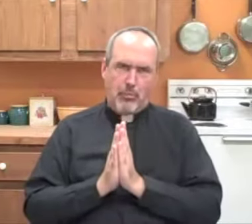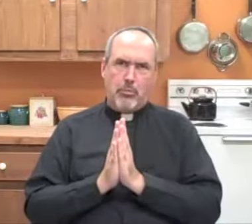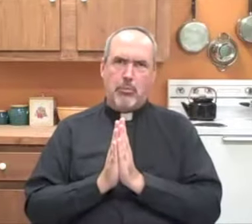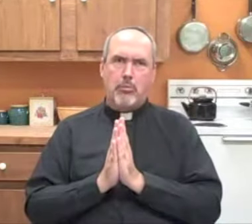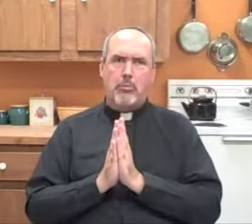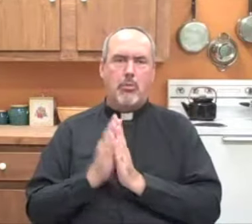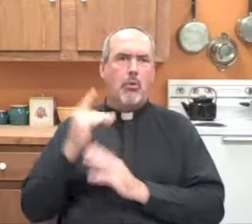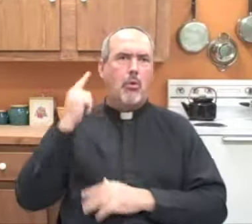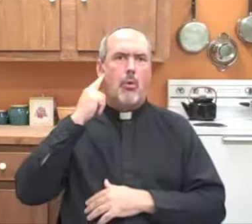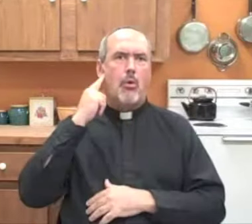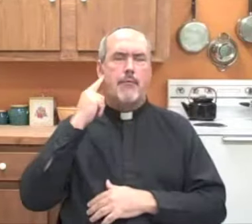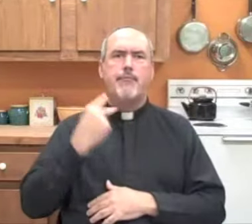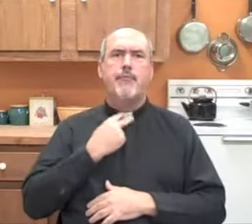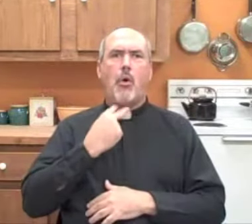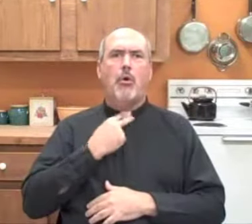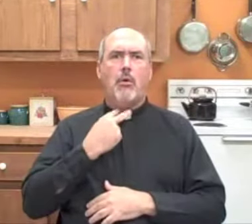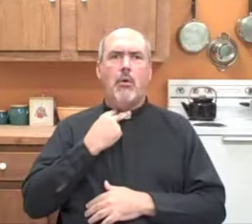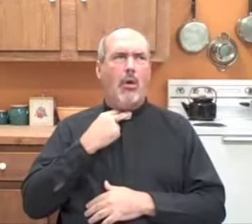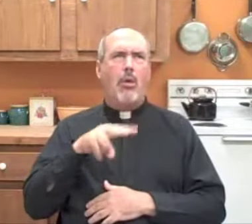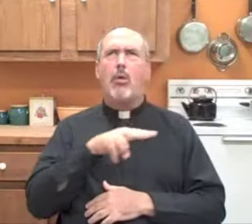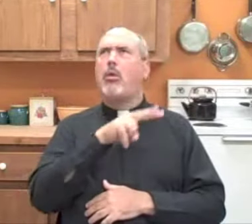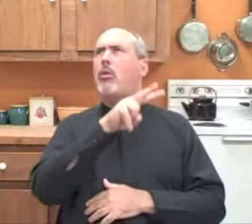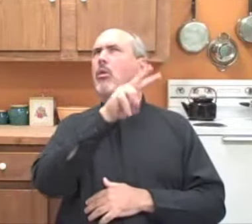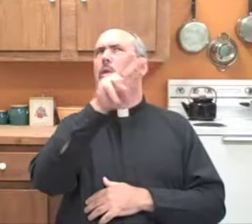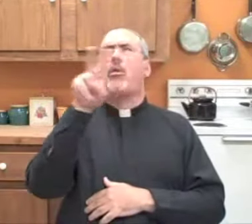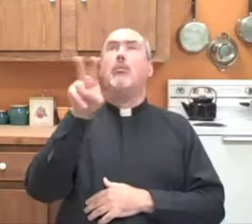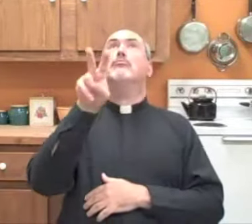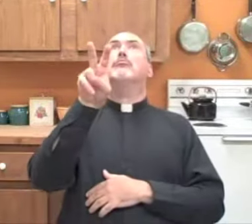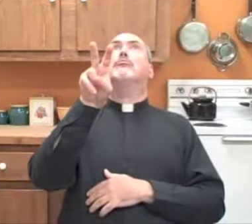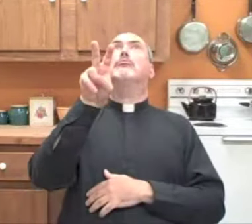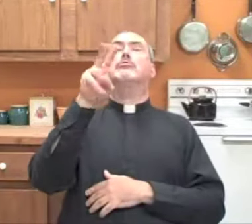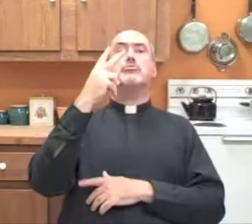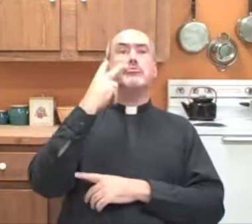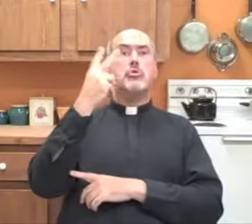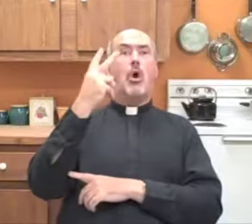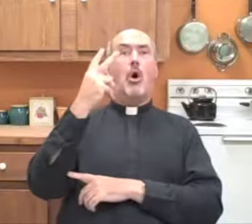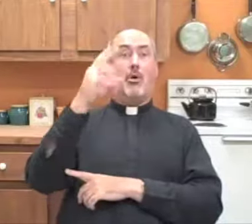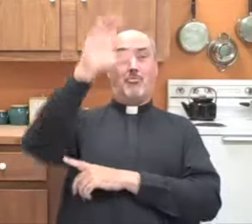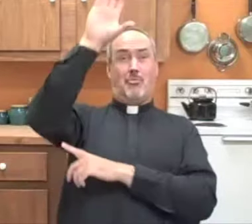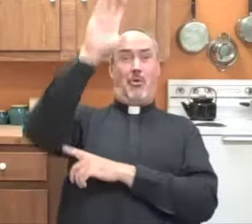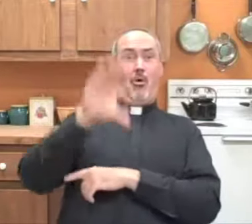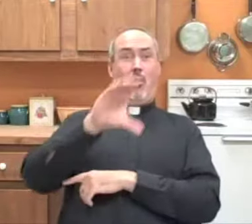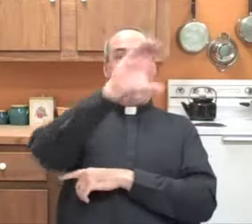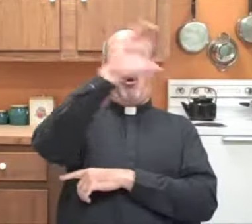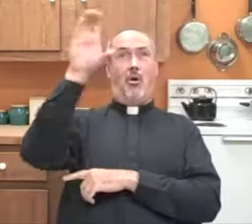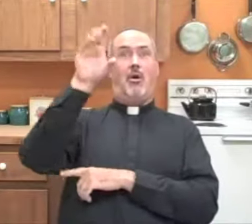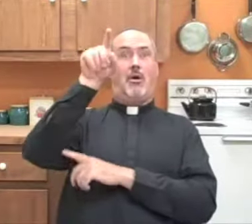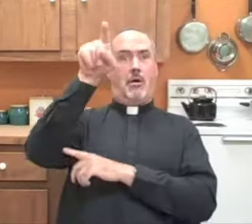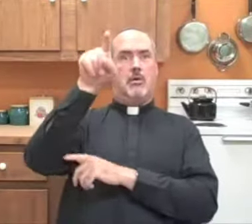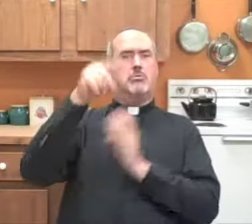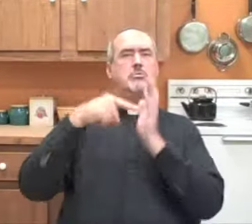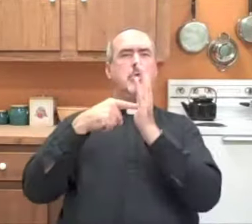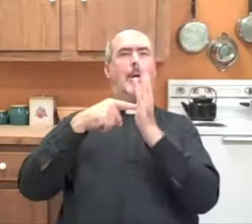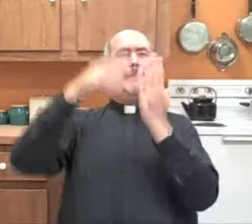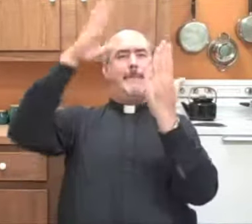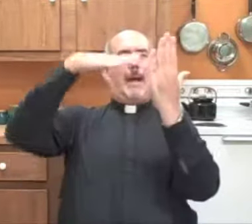pray. All of a sudden he heard the voice, and he looked up at a cross.